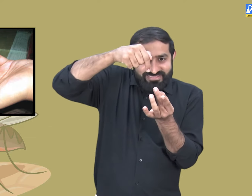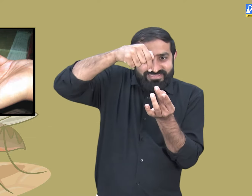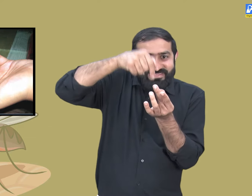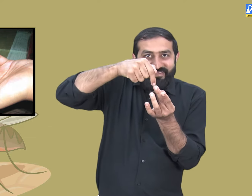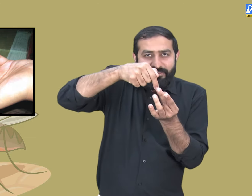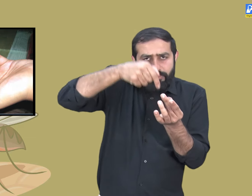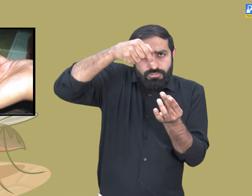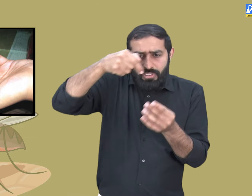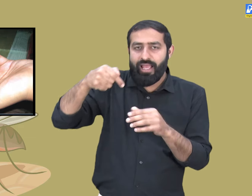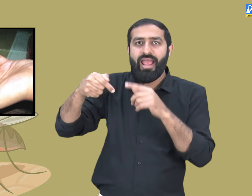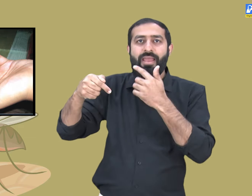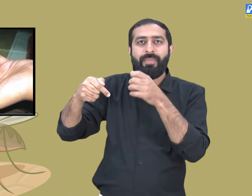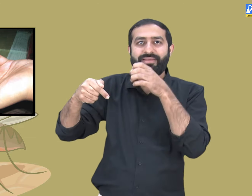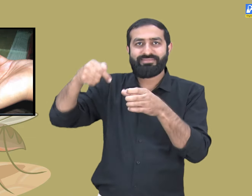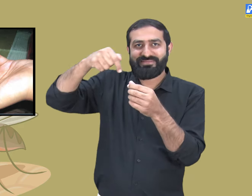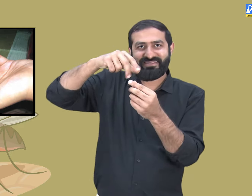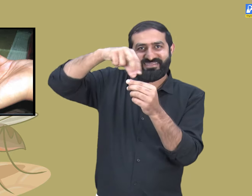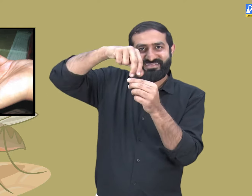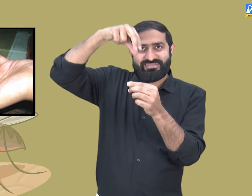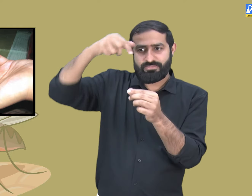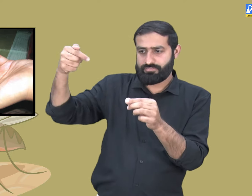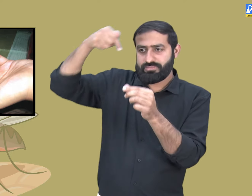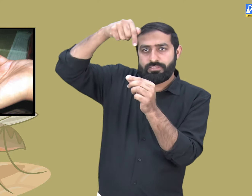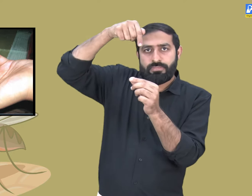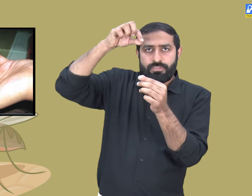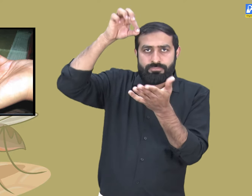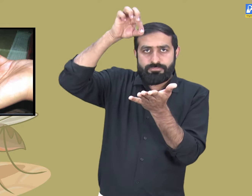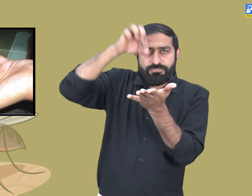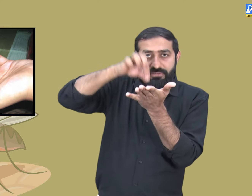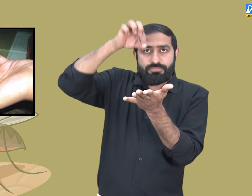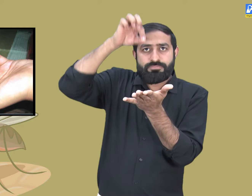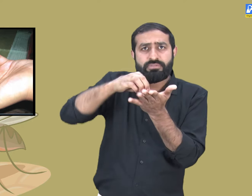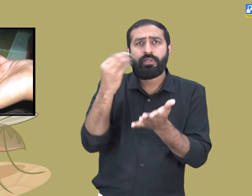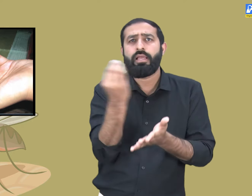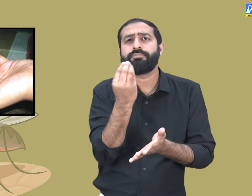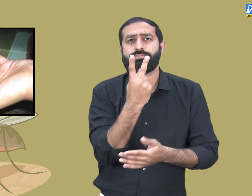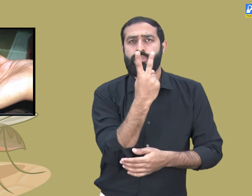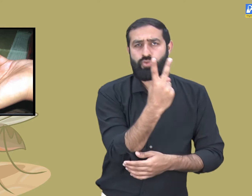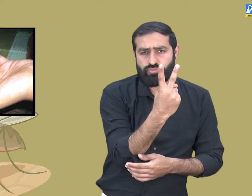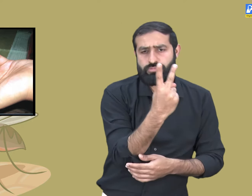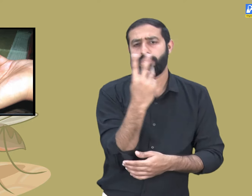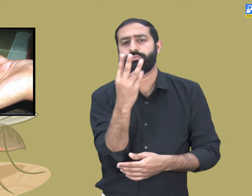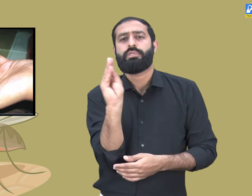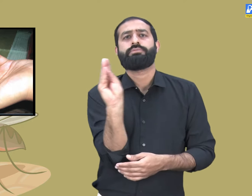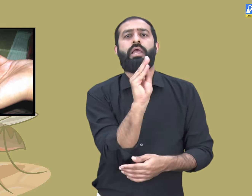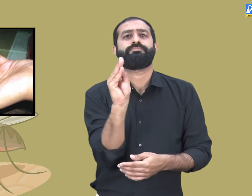They took 2-3 drops of blood and sent it for testing.